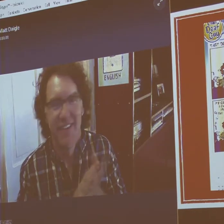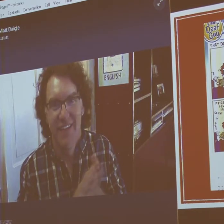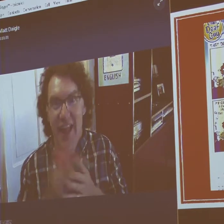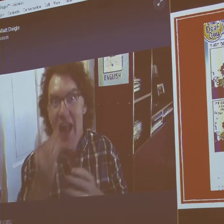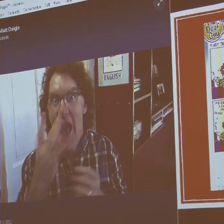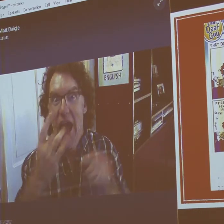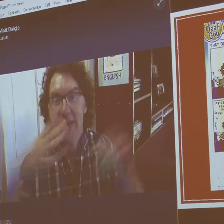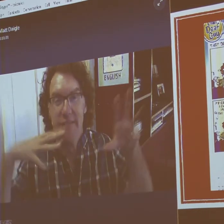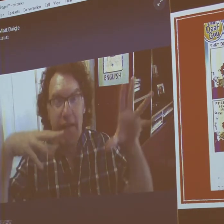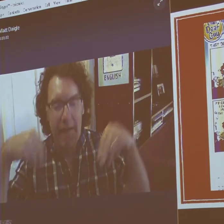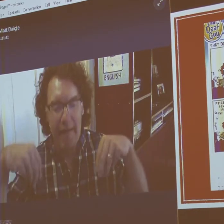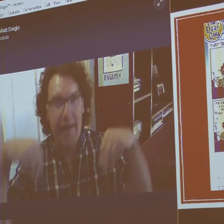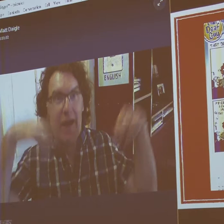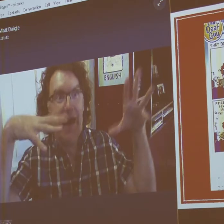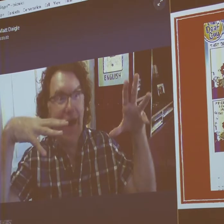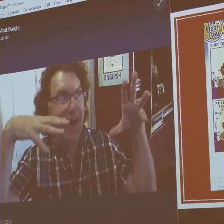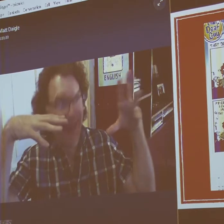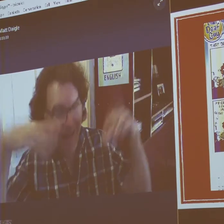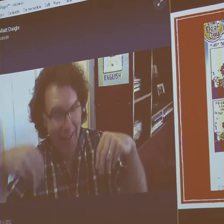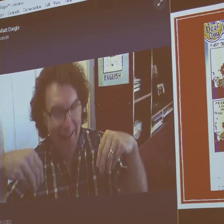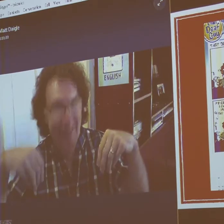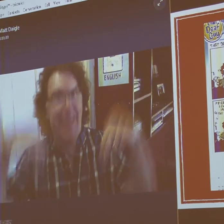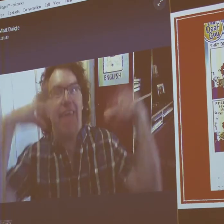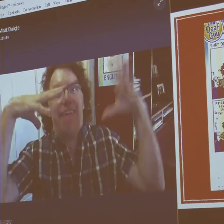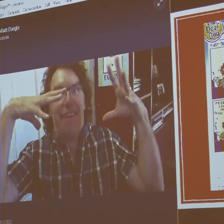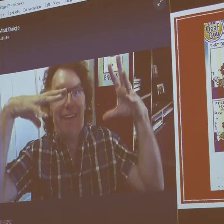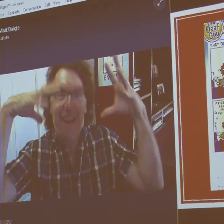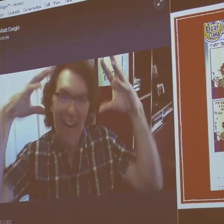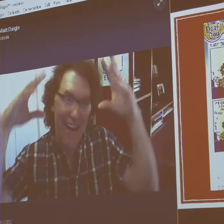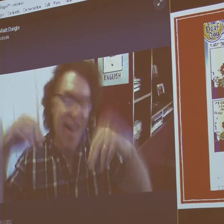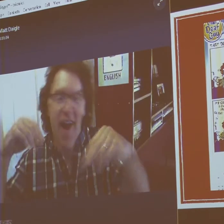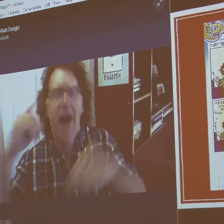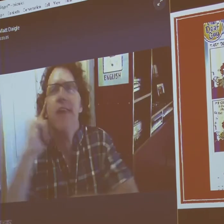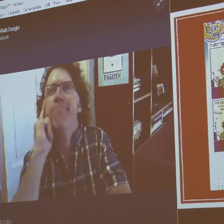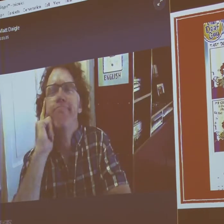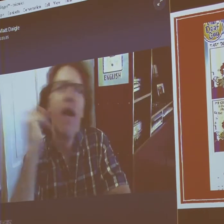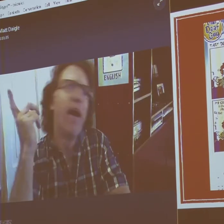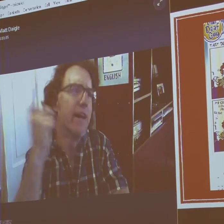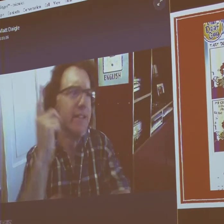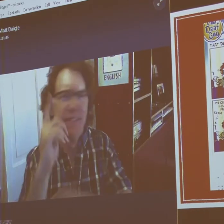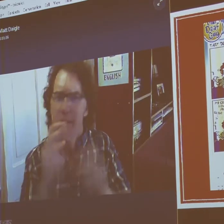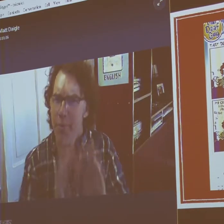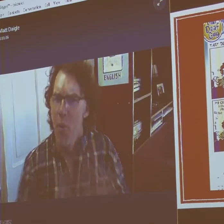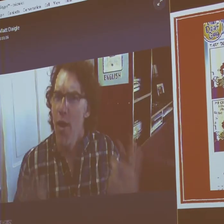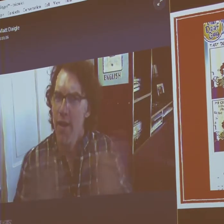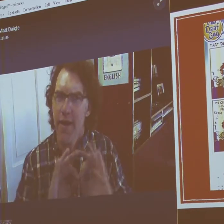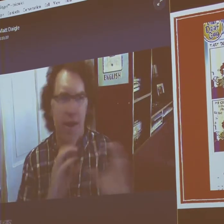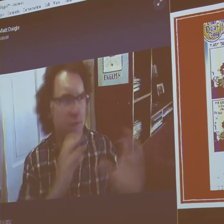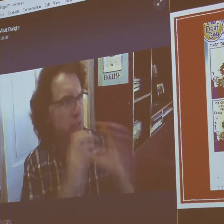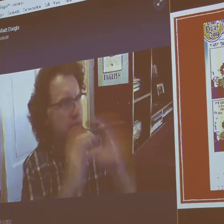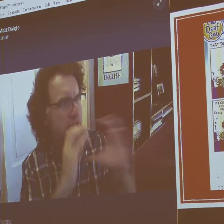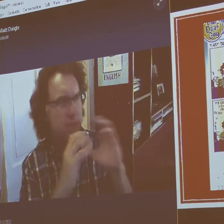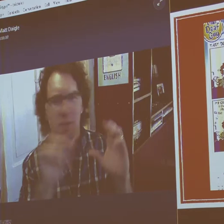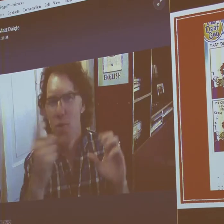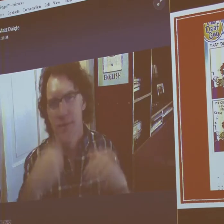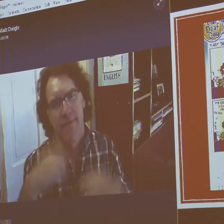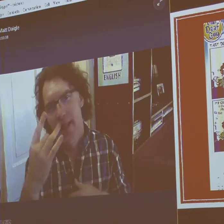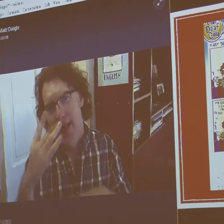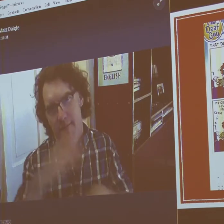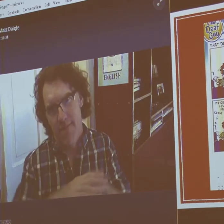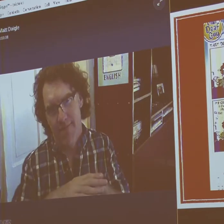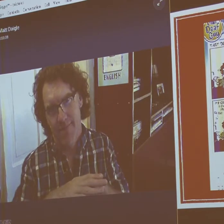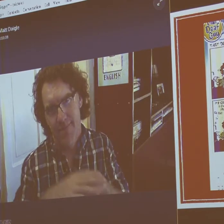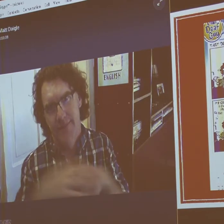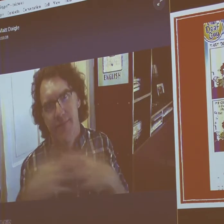about lights going off and on, off and on in our house. That happens all the time, because it's